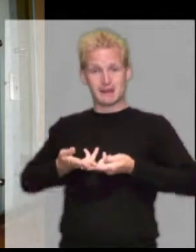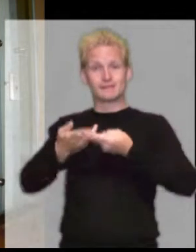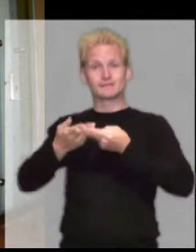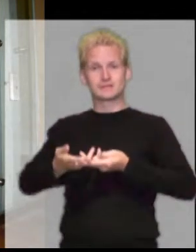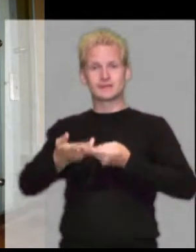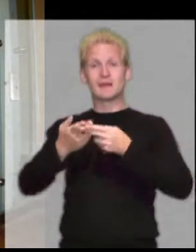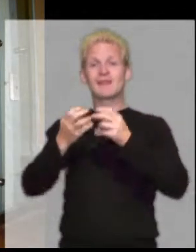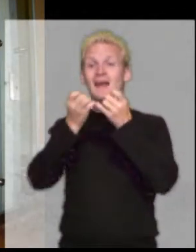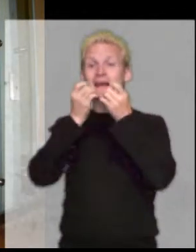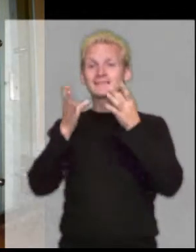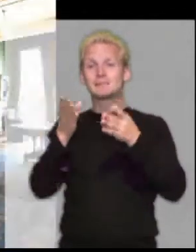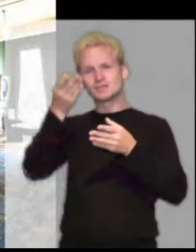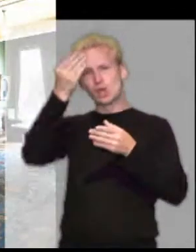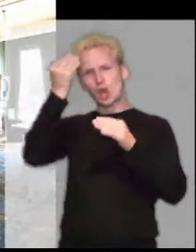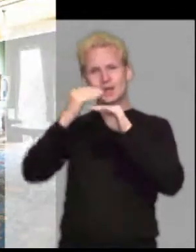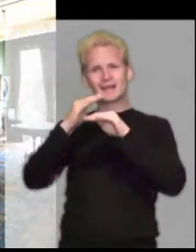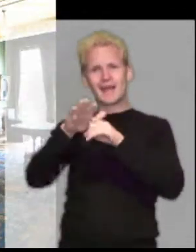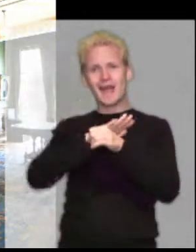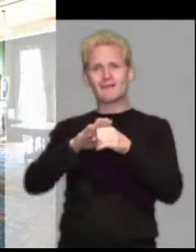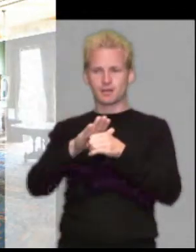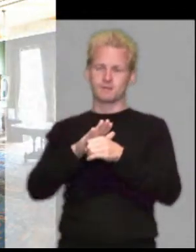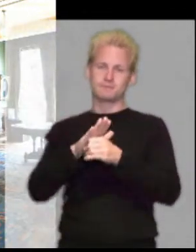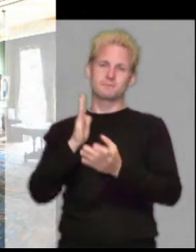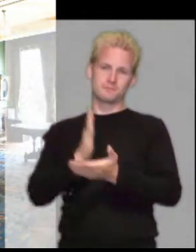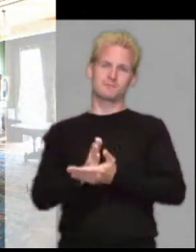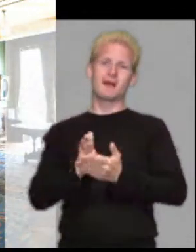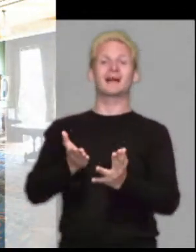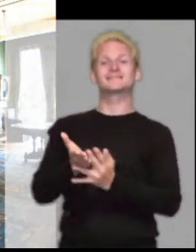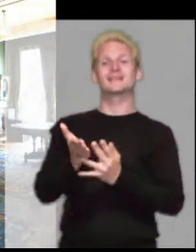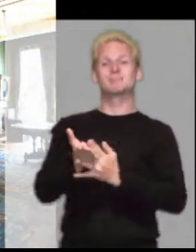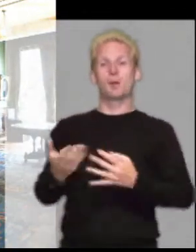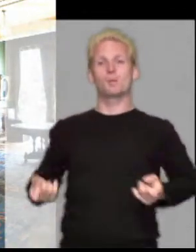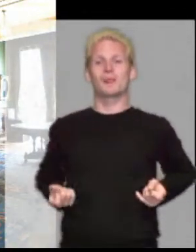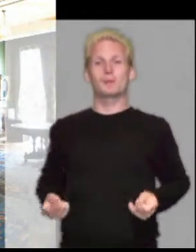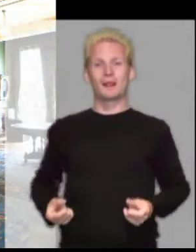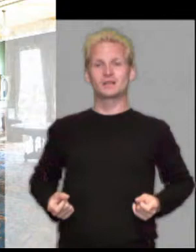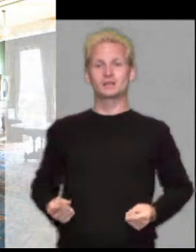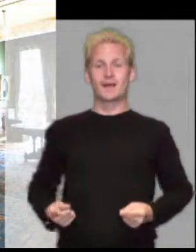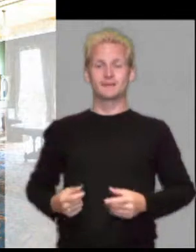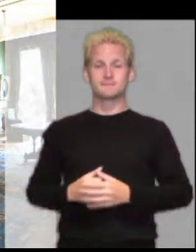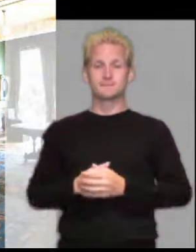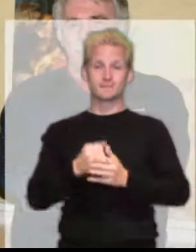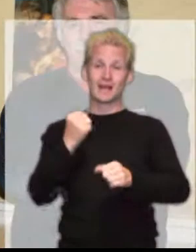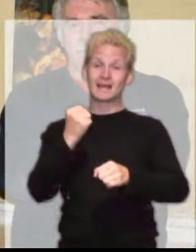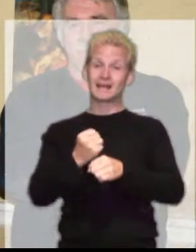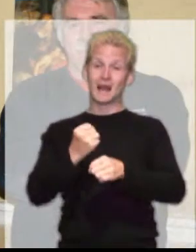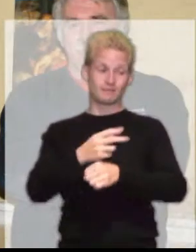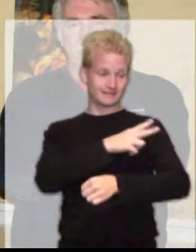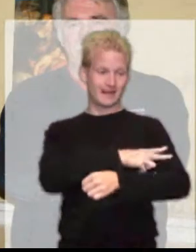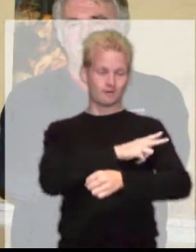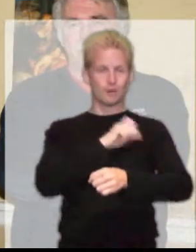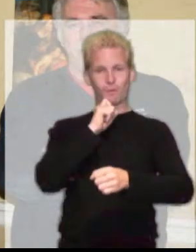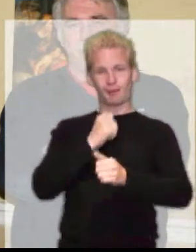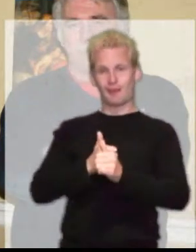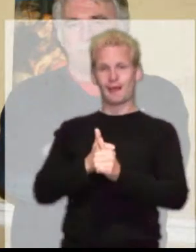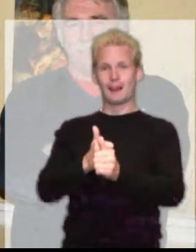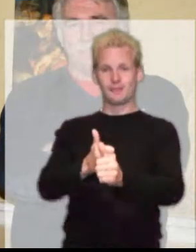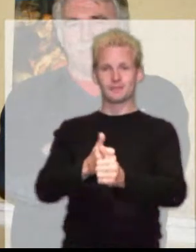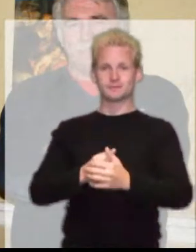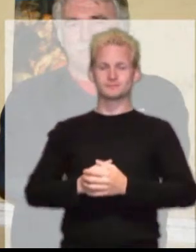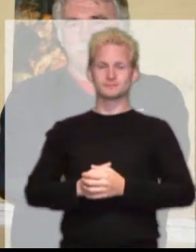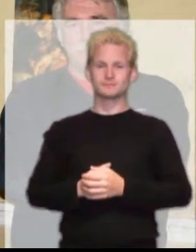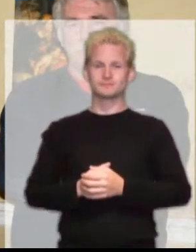The exhibition and learning areas are wheelchair accessible. Gallery staff will be available to help.